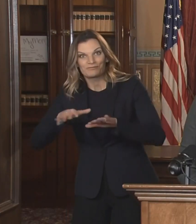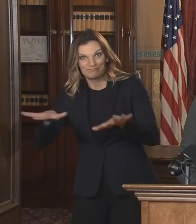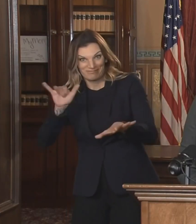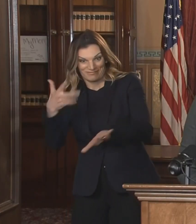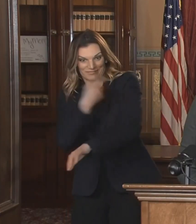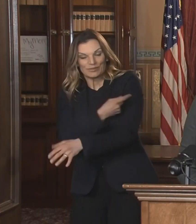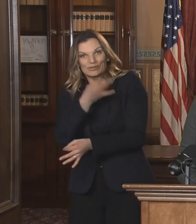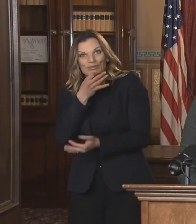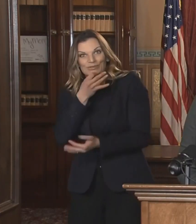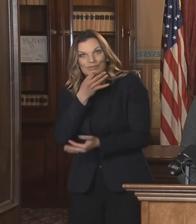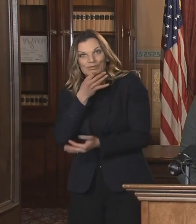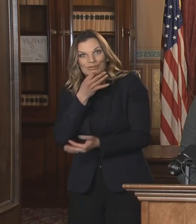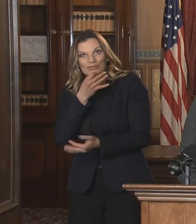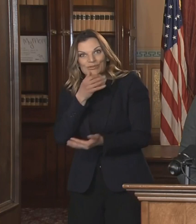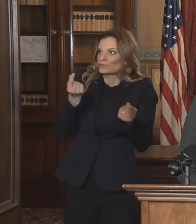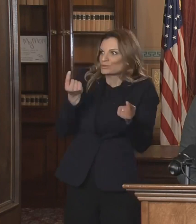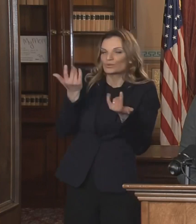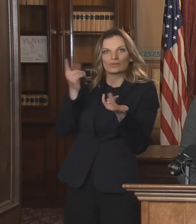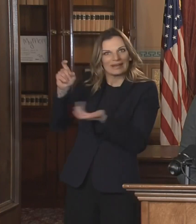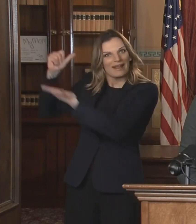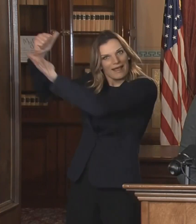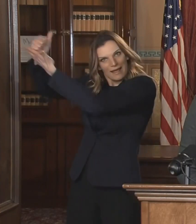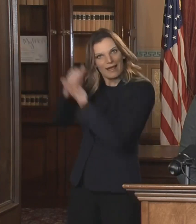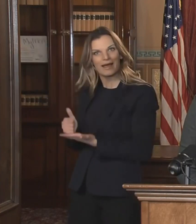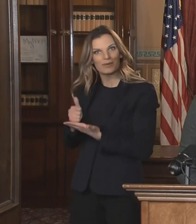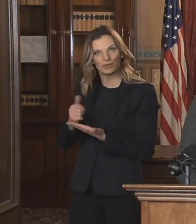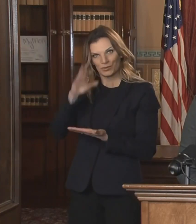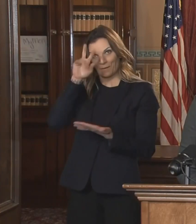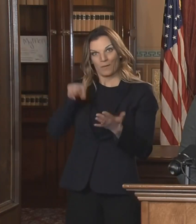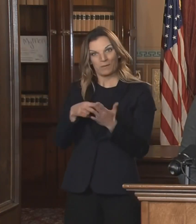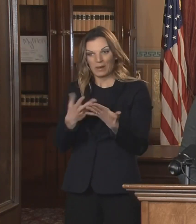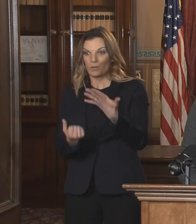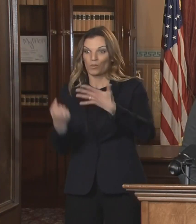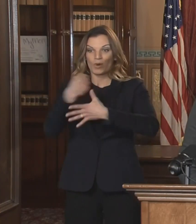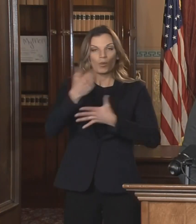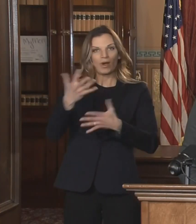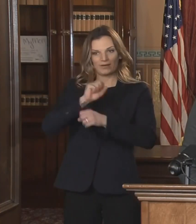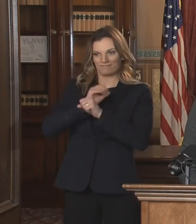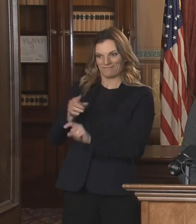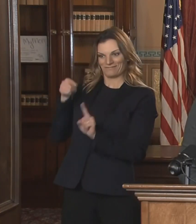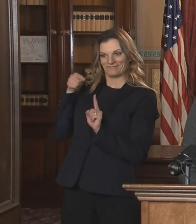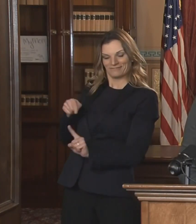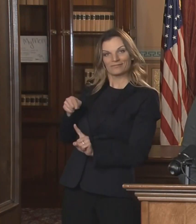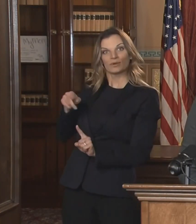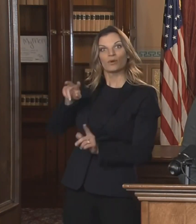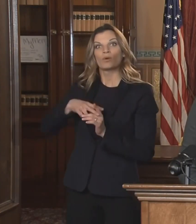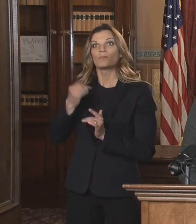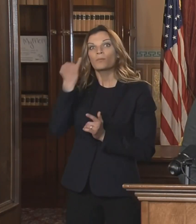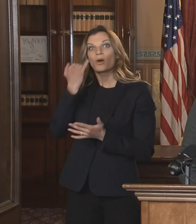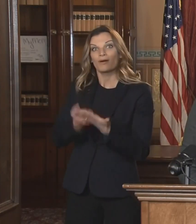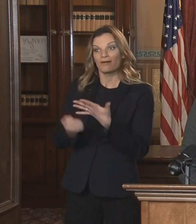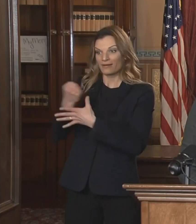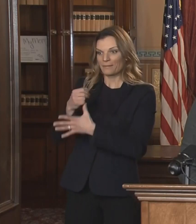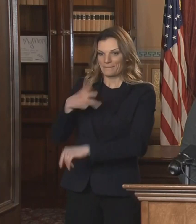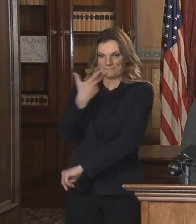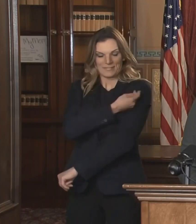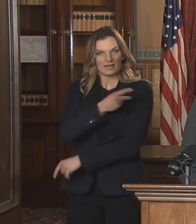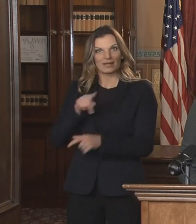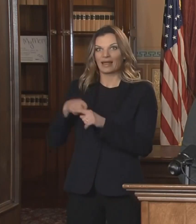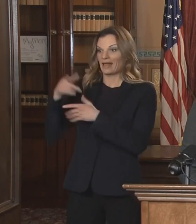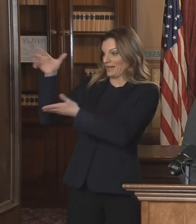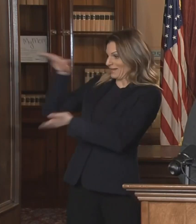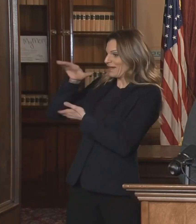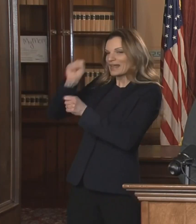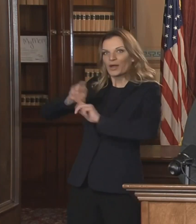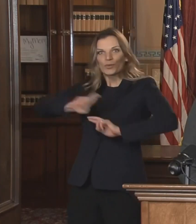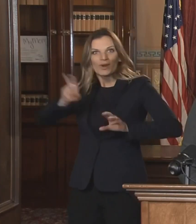So we as a state need to step up and make this a priority now so we're ready when the vaccines are available. We